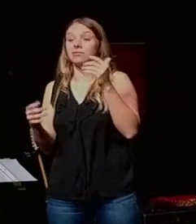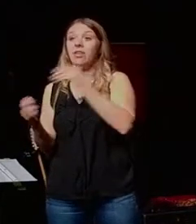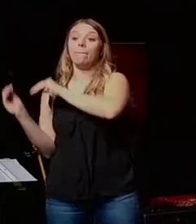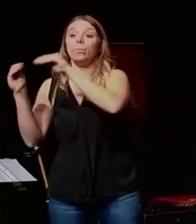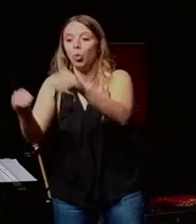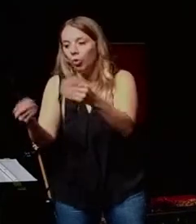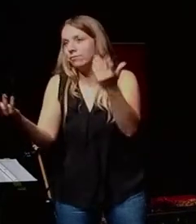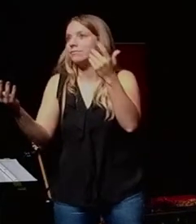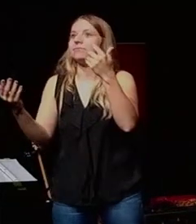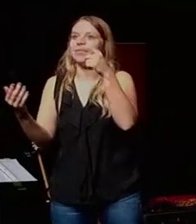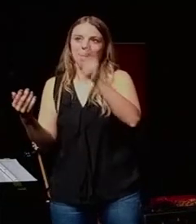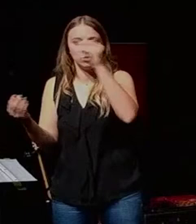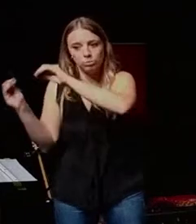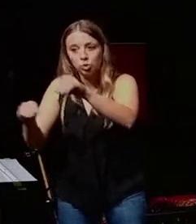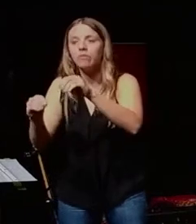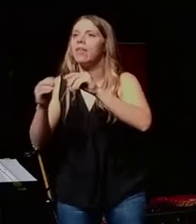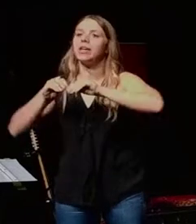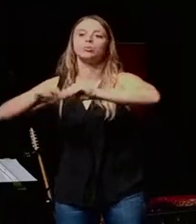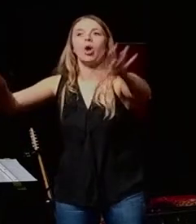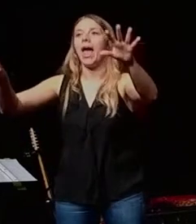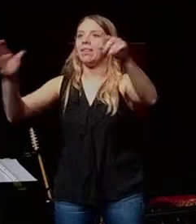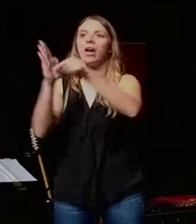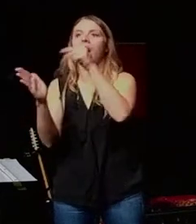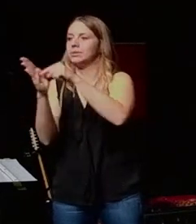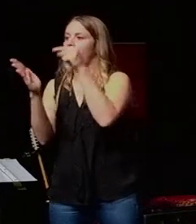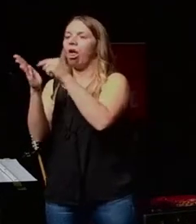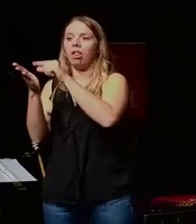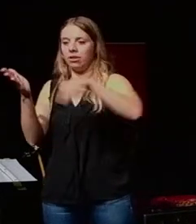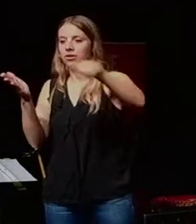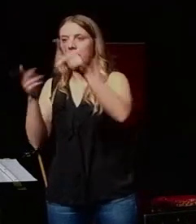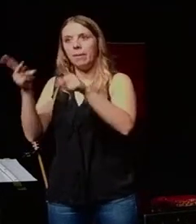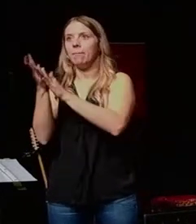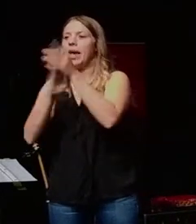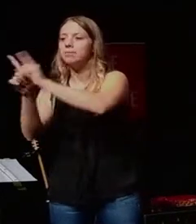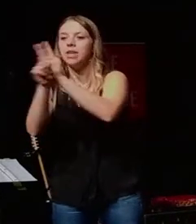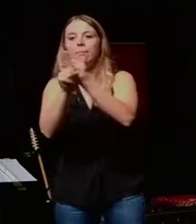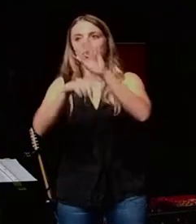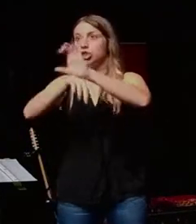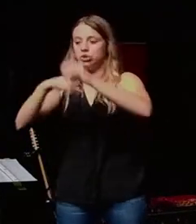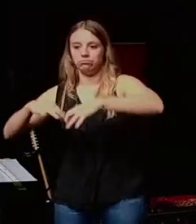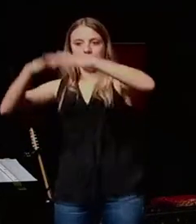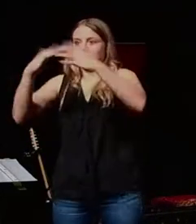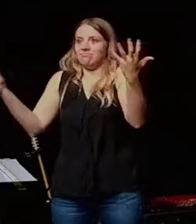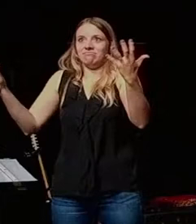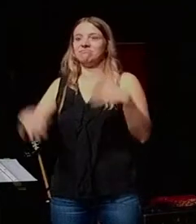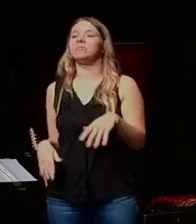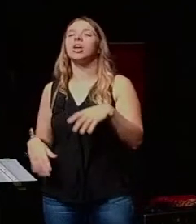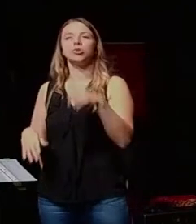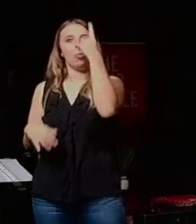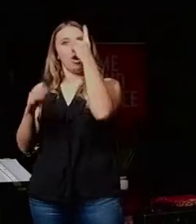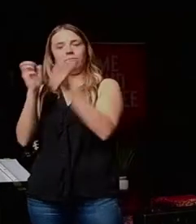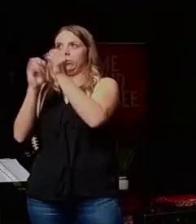they had to move there for whatever reason and they spread the gospel and they made disciples. And there was a church. So one of the most important early churches